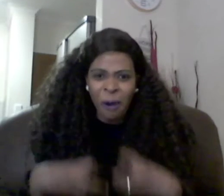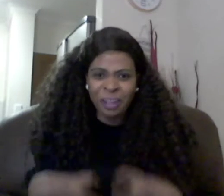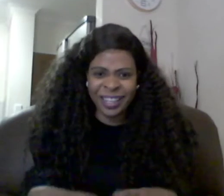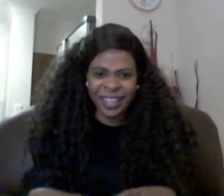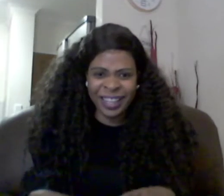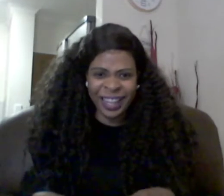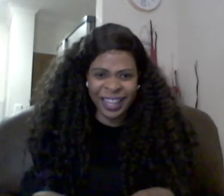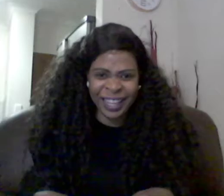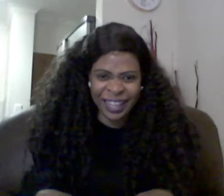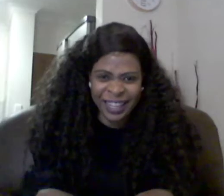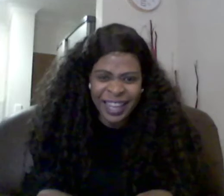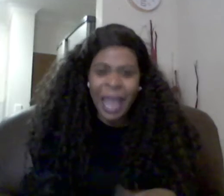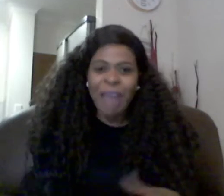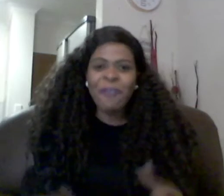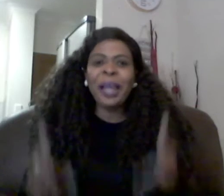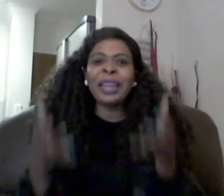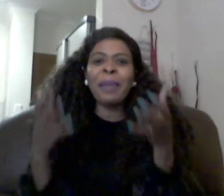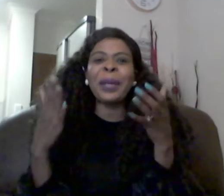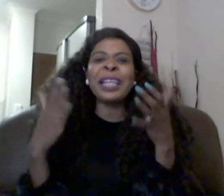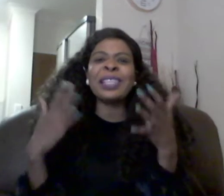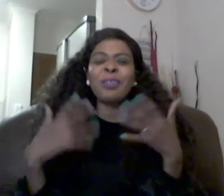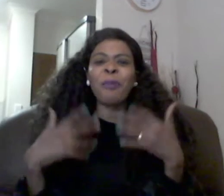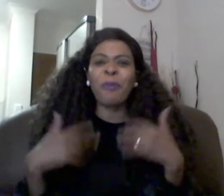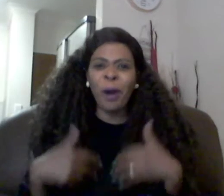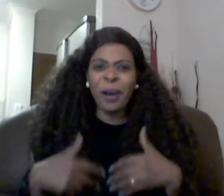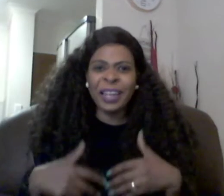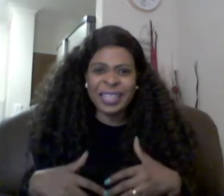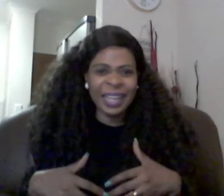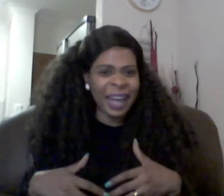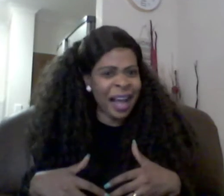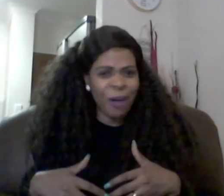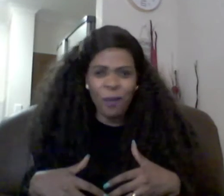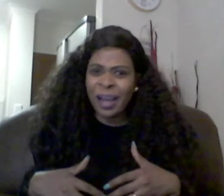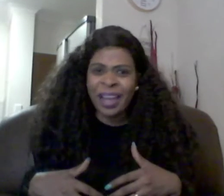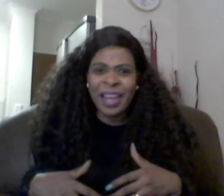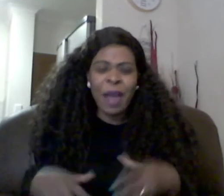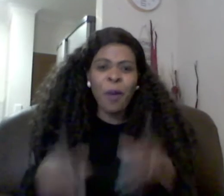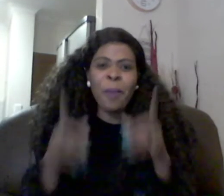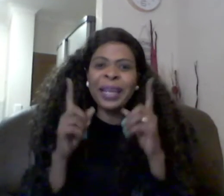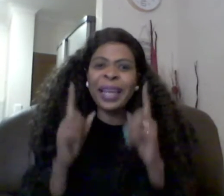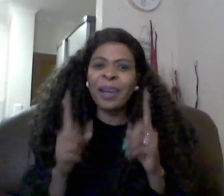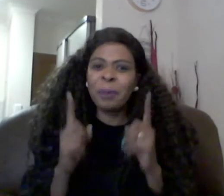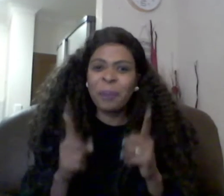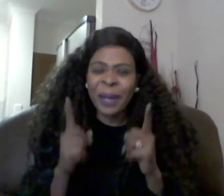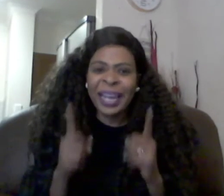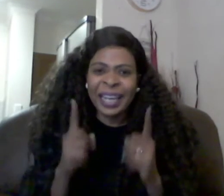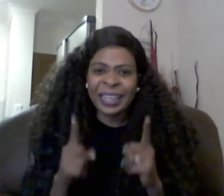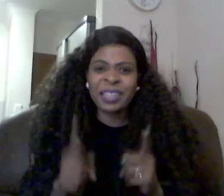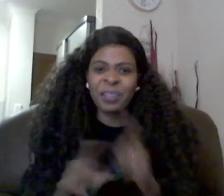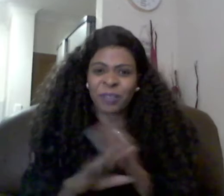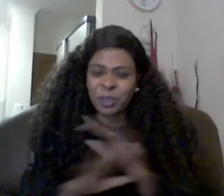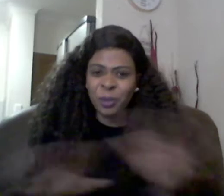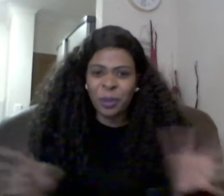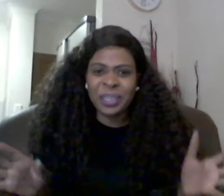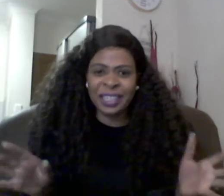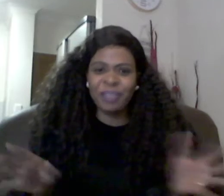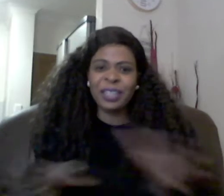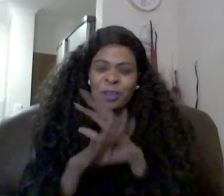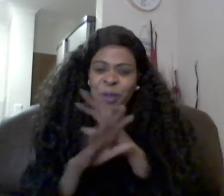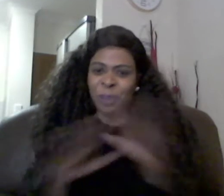he felt the presence of god he said how a woman cannot pray like this if she's naughty she has got a